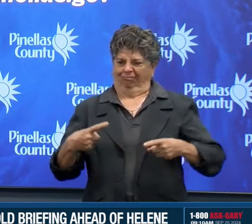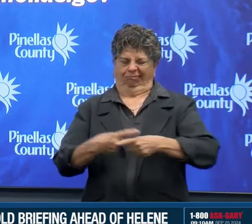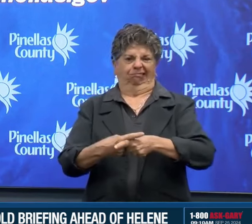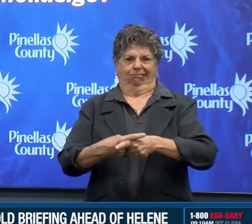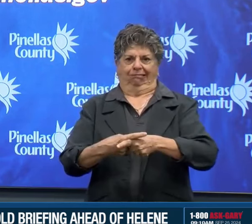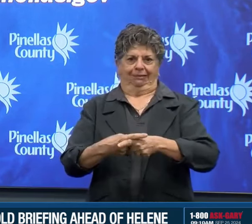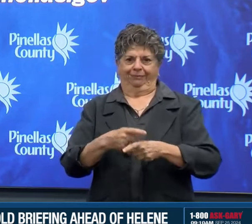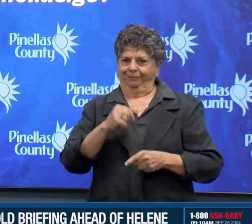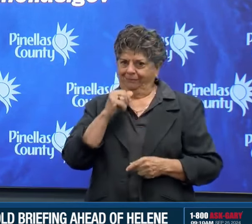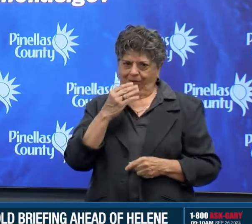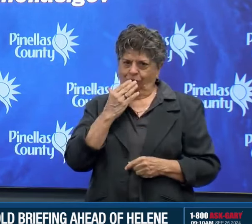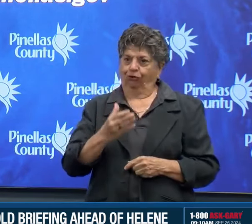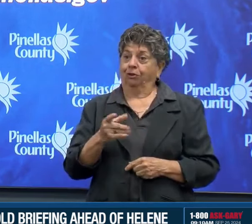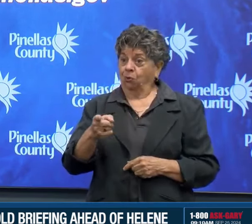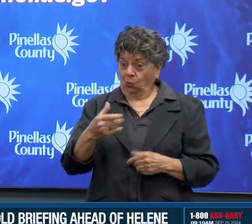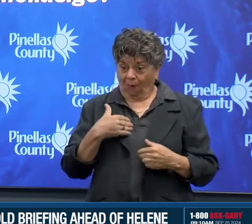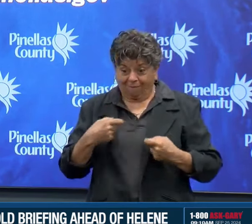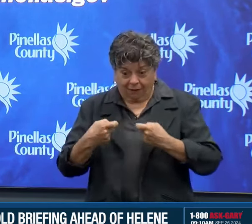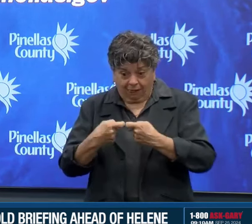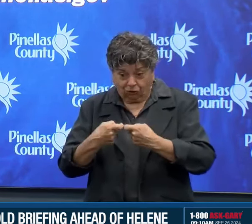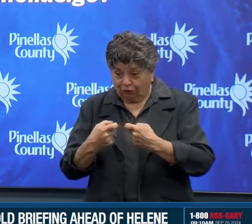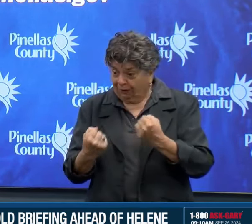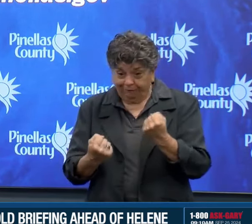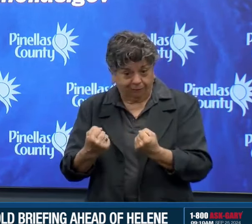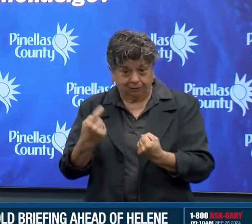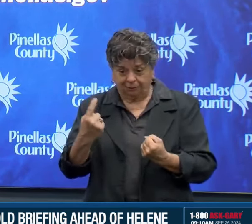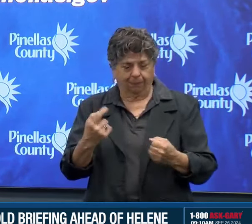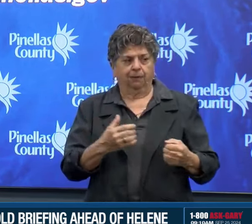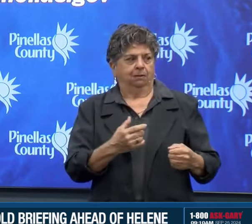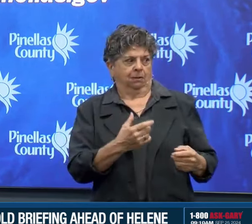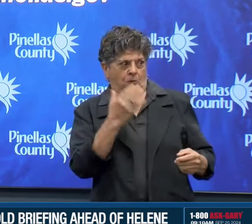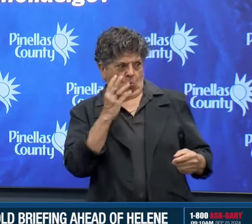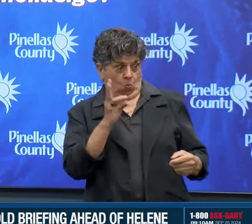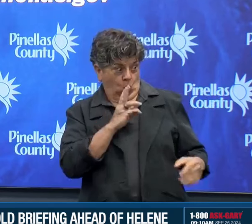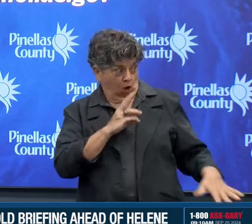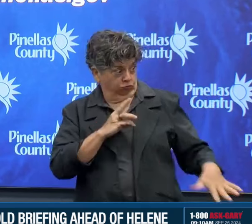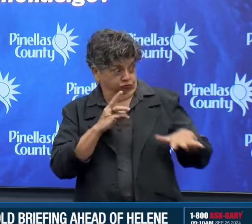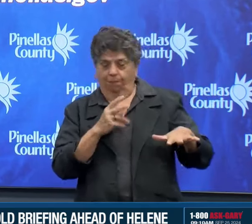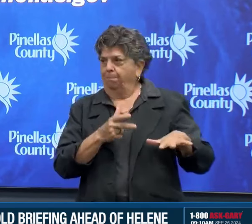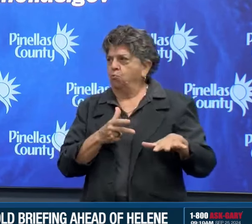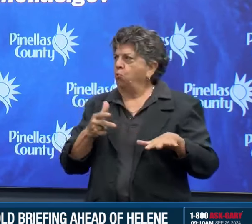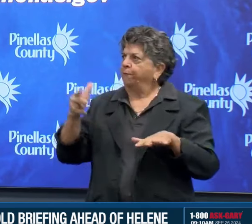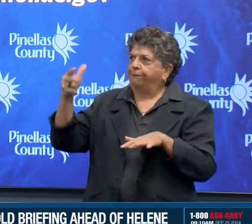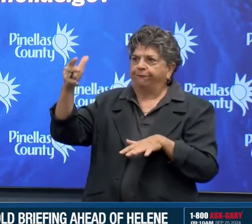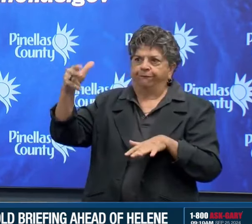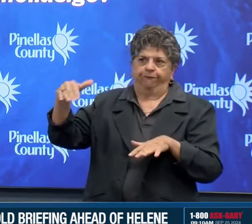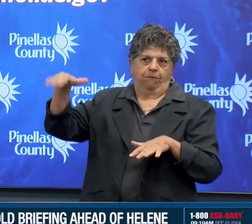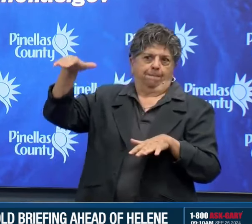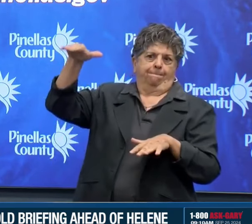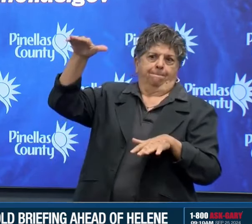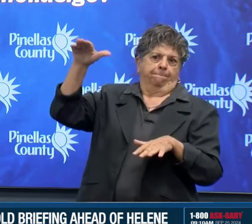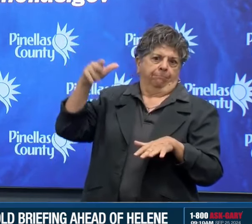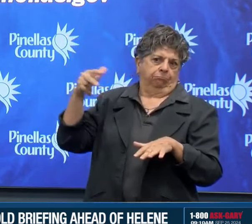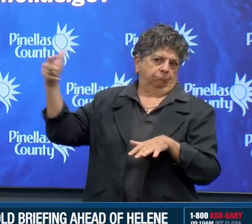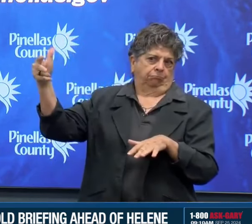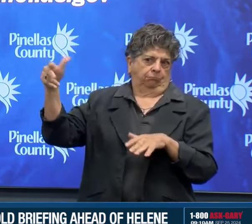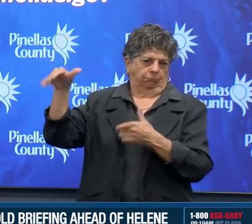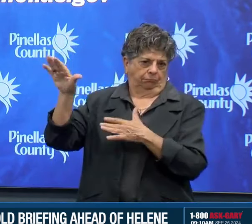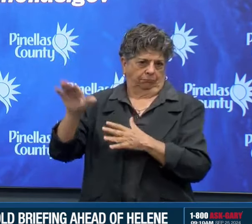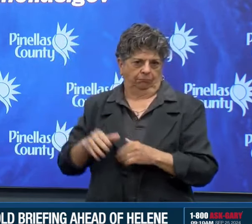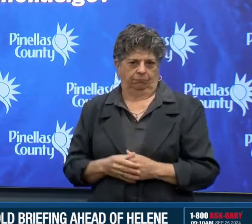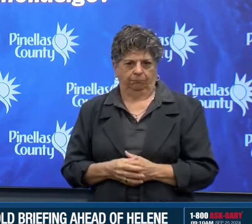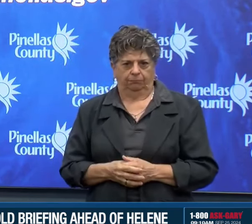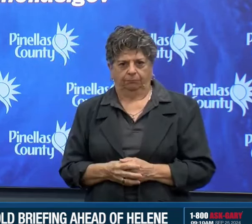storm surge zone. Make sure that you know your zone. You can get this information today at disaster